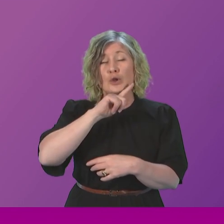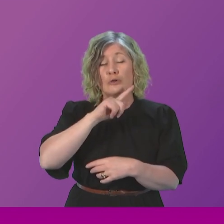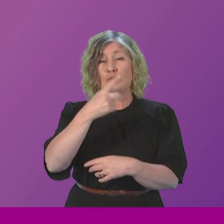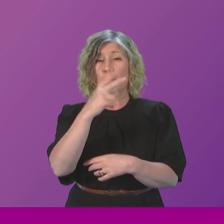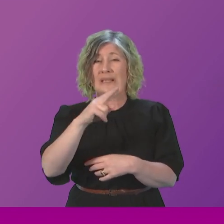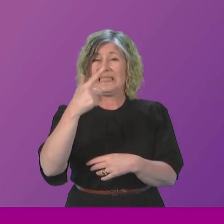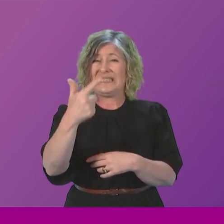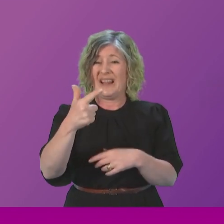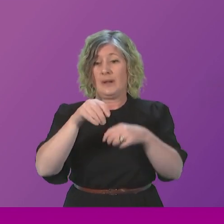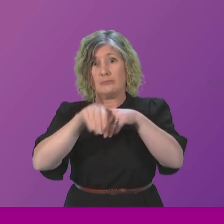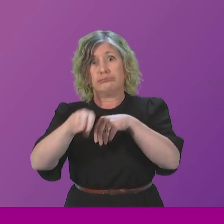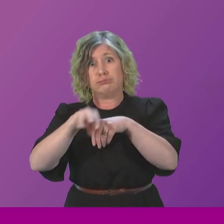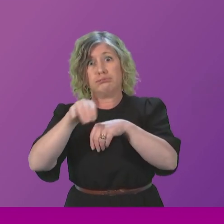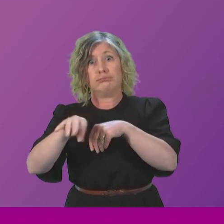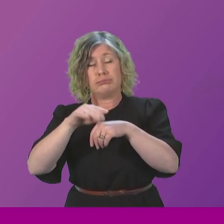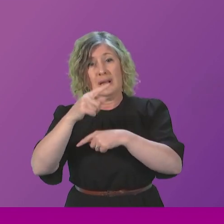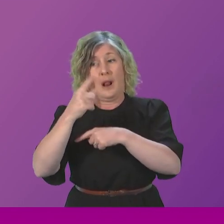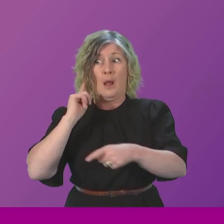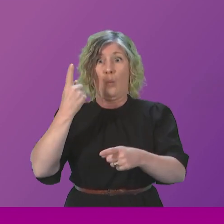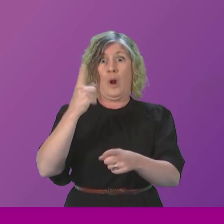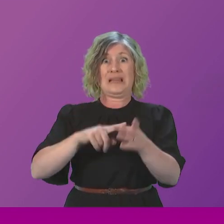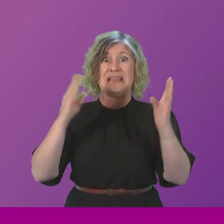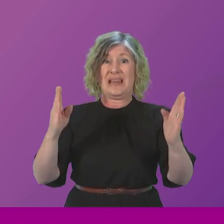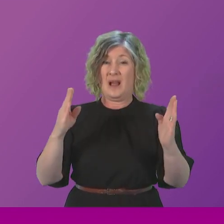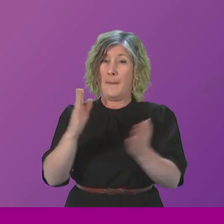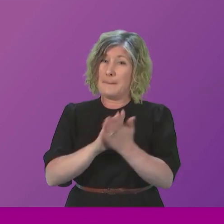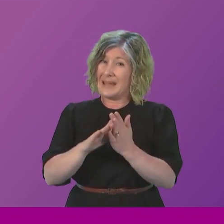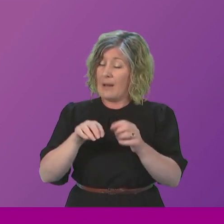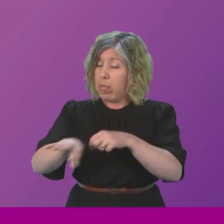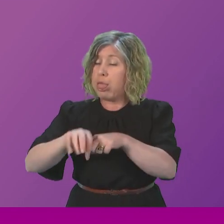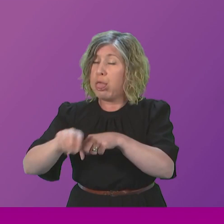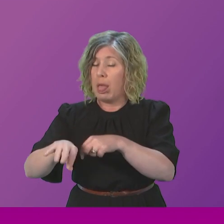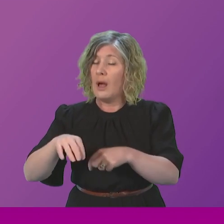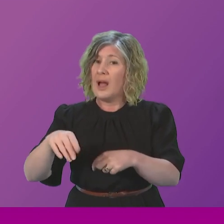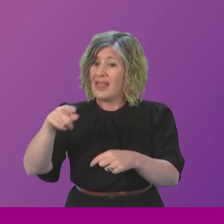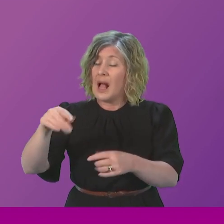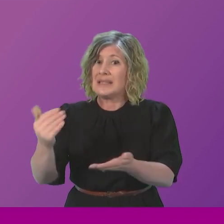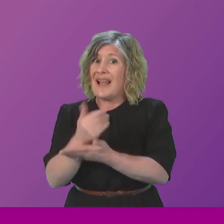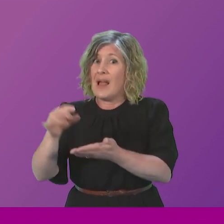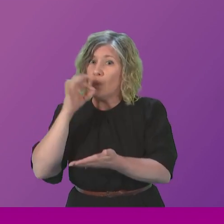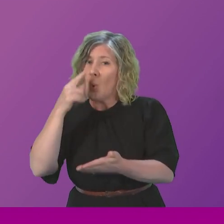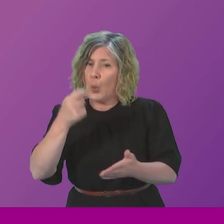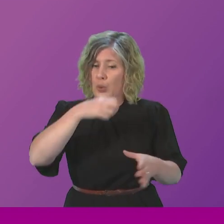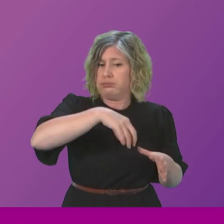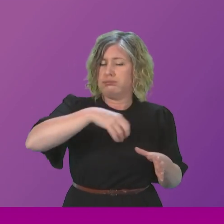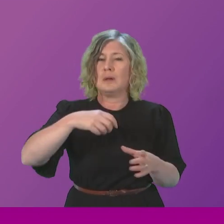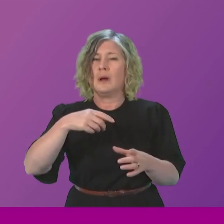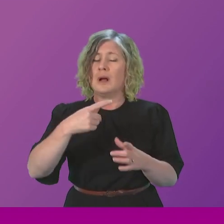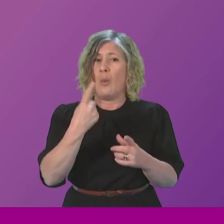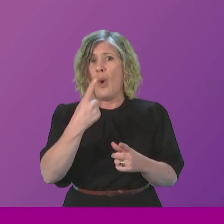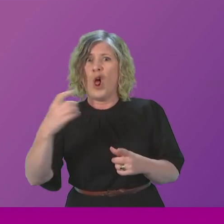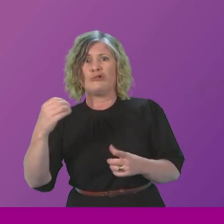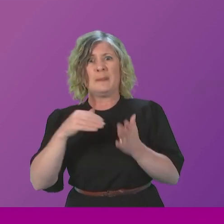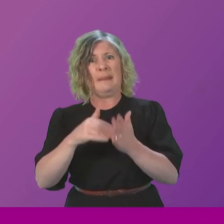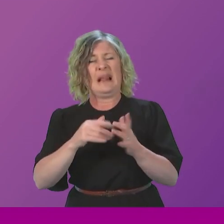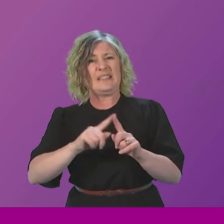last year. That's enough to run 100 million baths. And he will know that site well, because it is on the bank of the Clyde